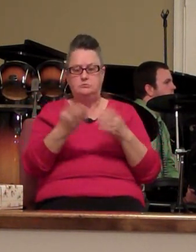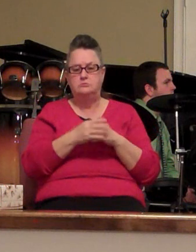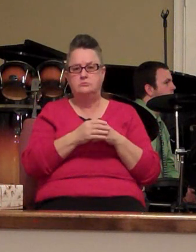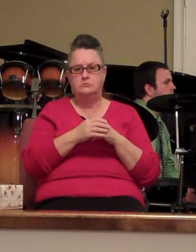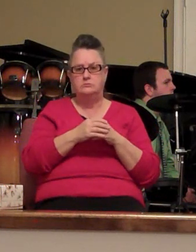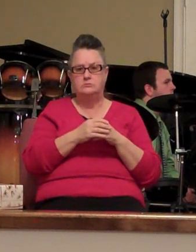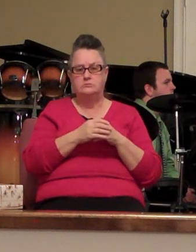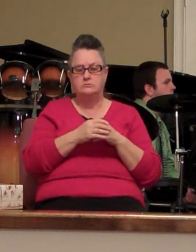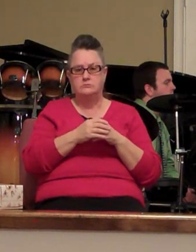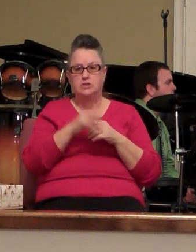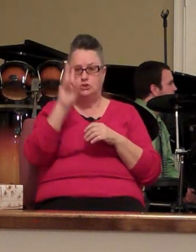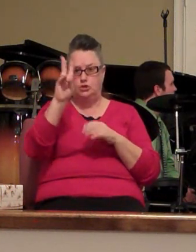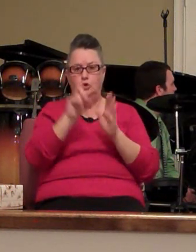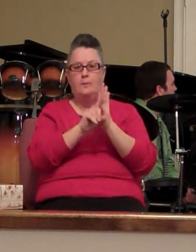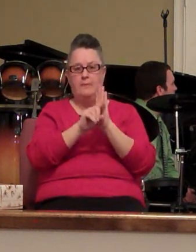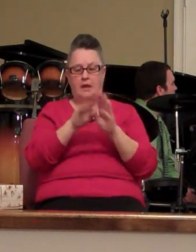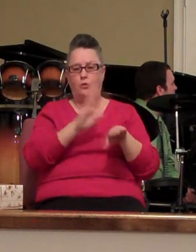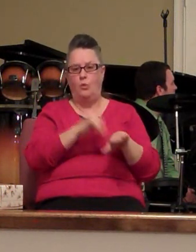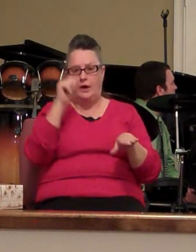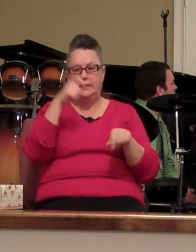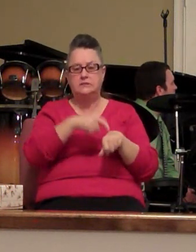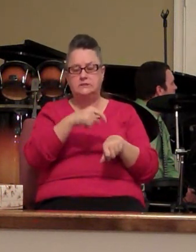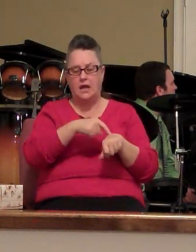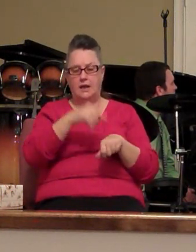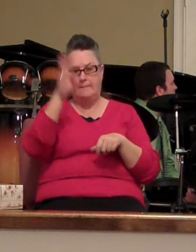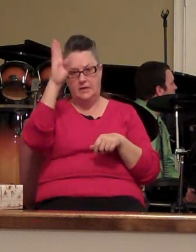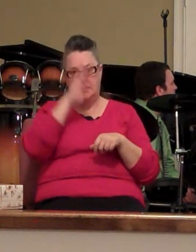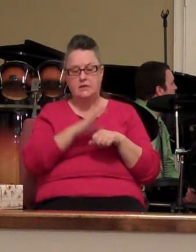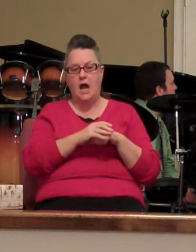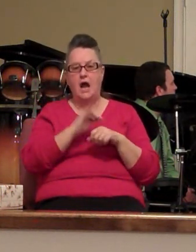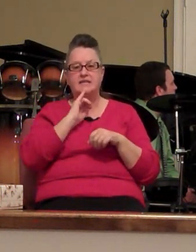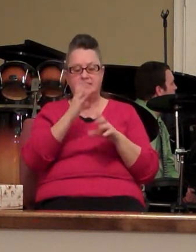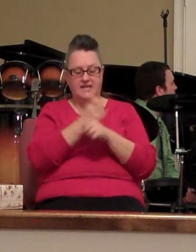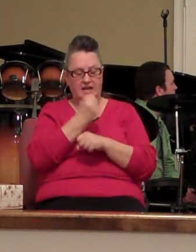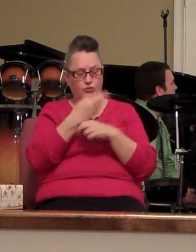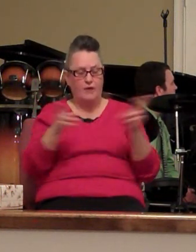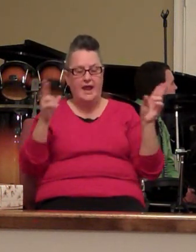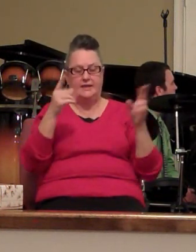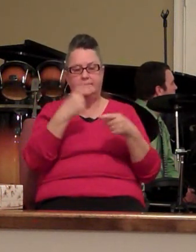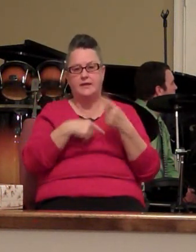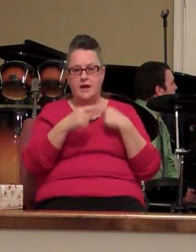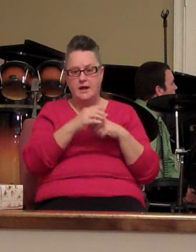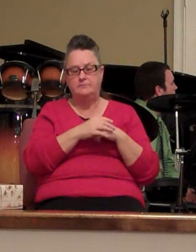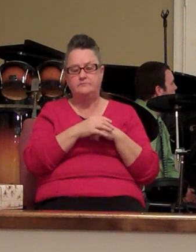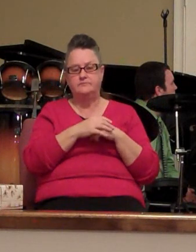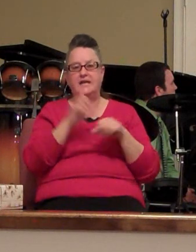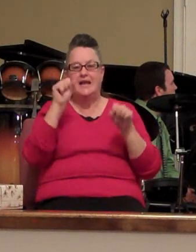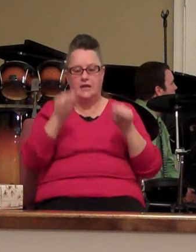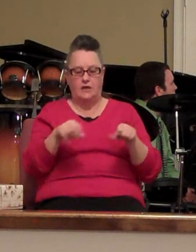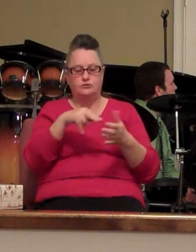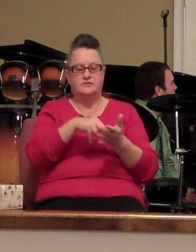it's too bit of warning time god is getting ready to come can we stand to our feet right now